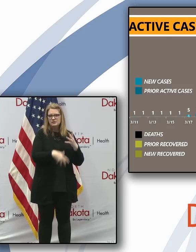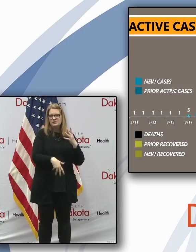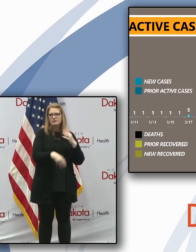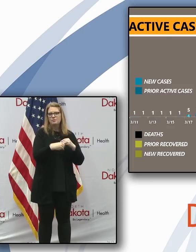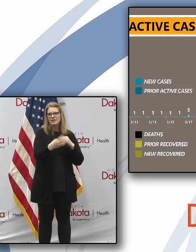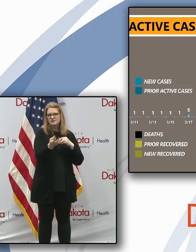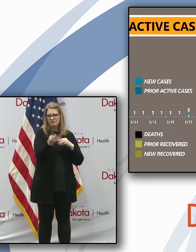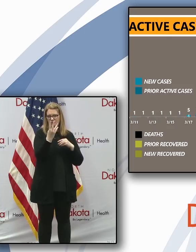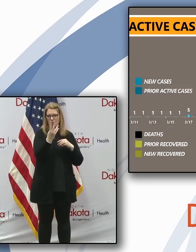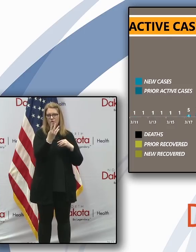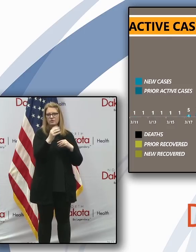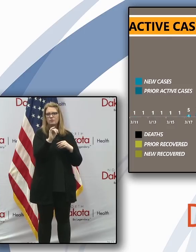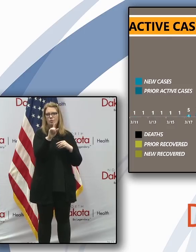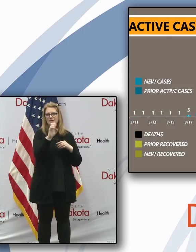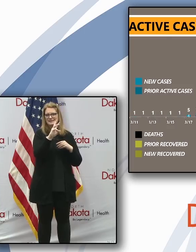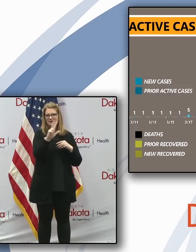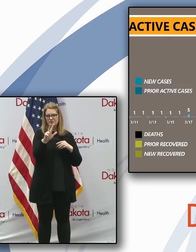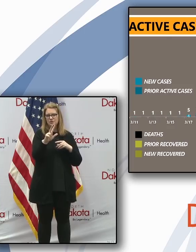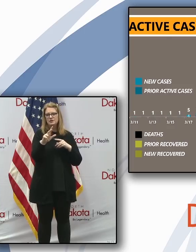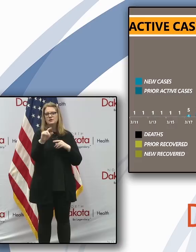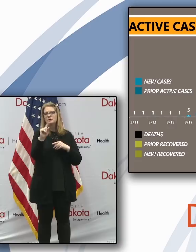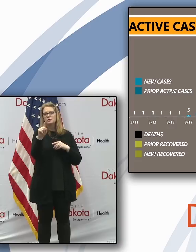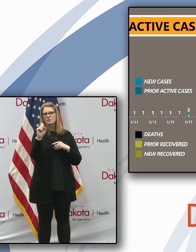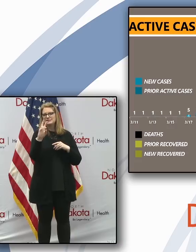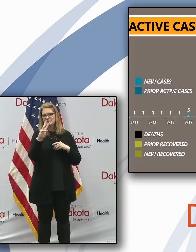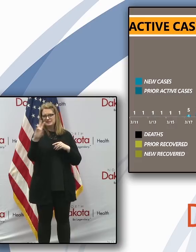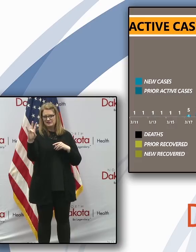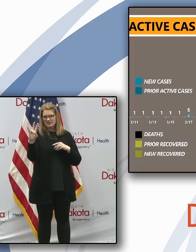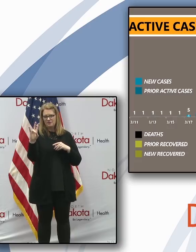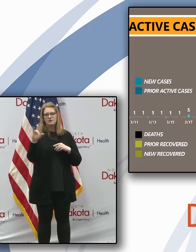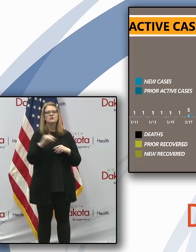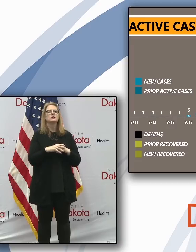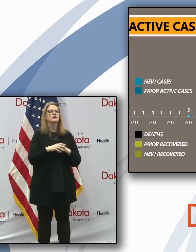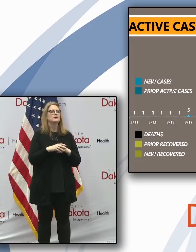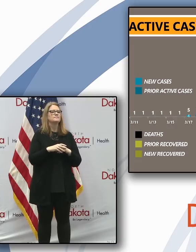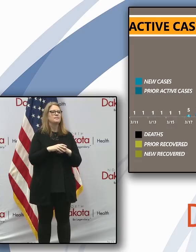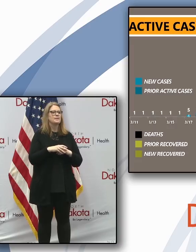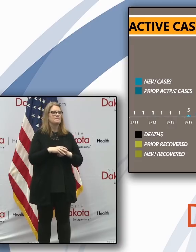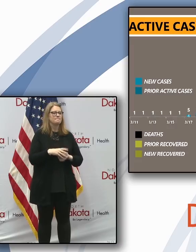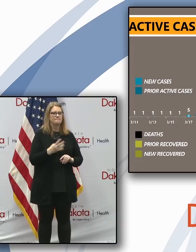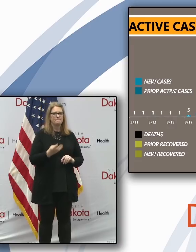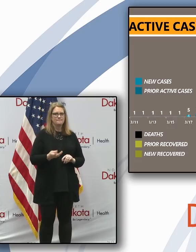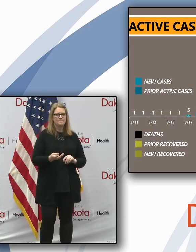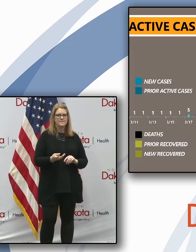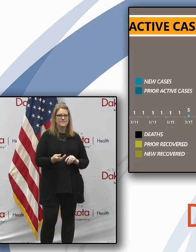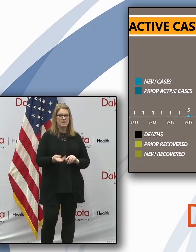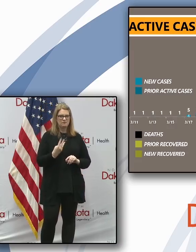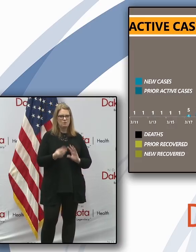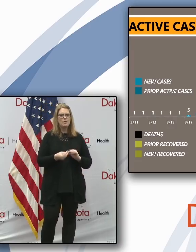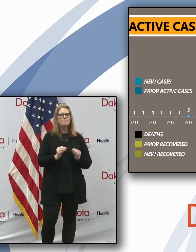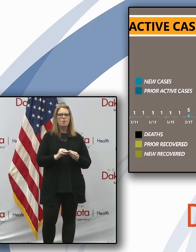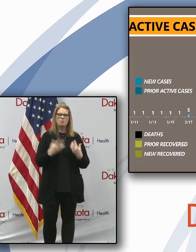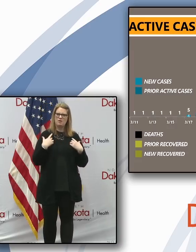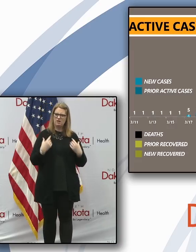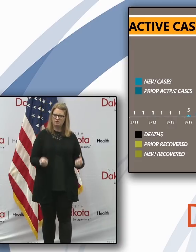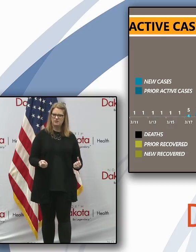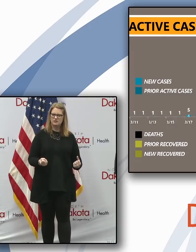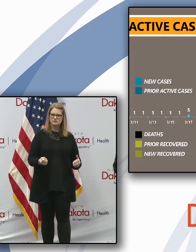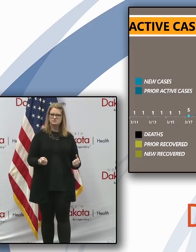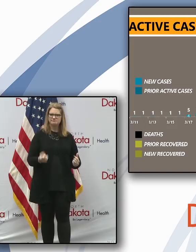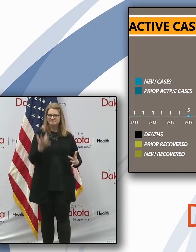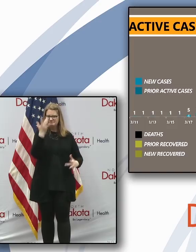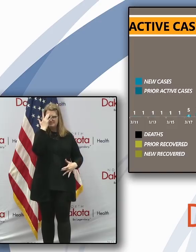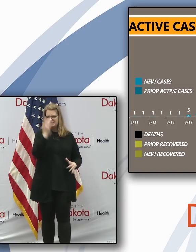cases is all from 163 to 167. And we did have four more recoveries. So we've got